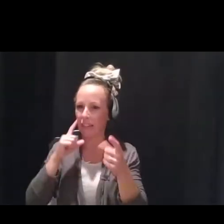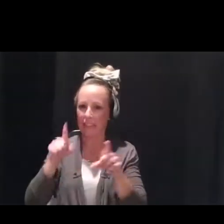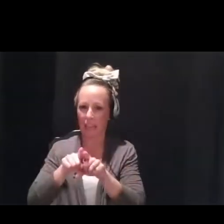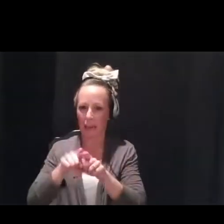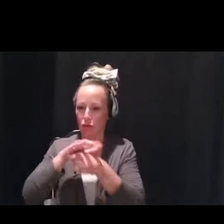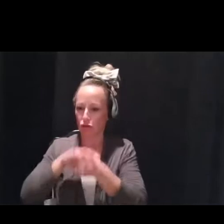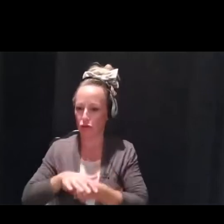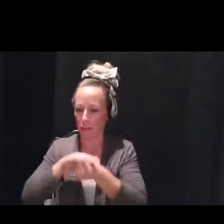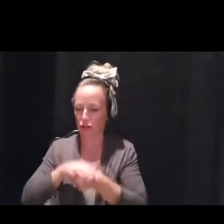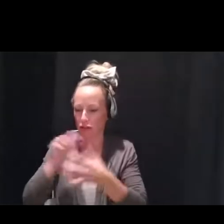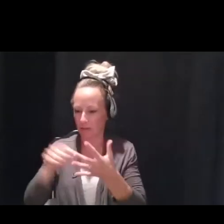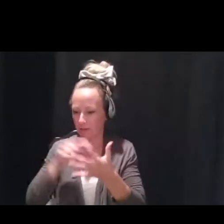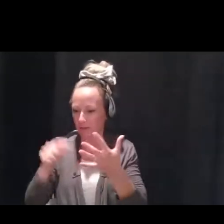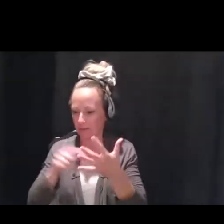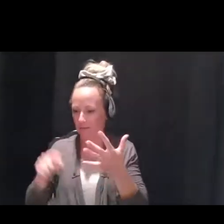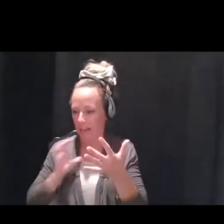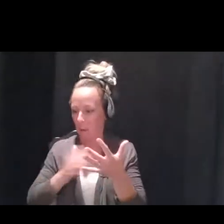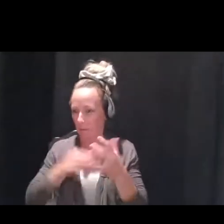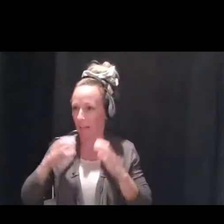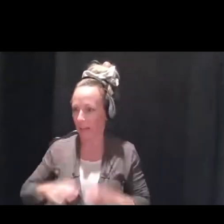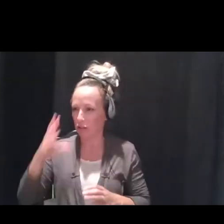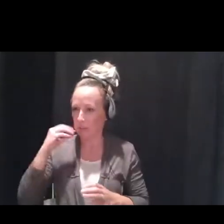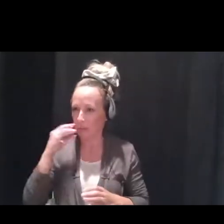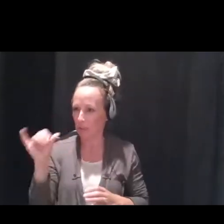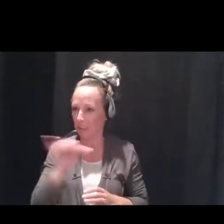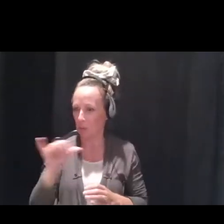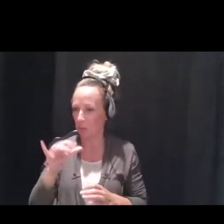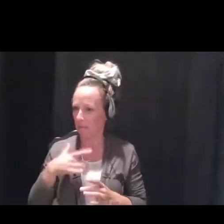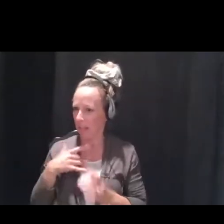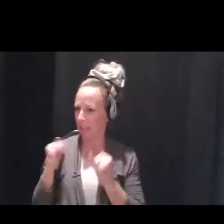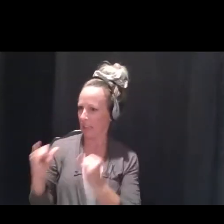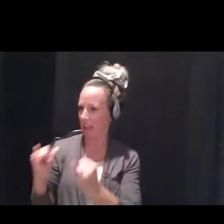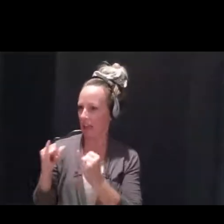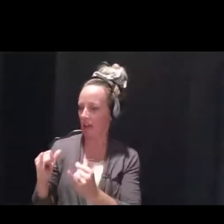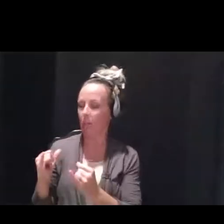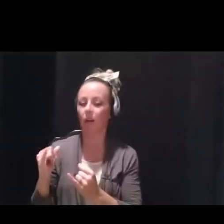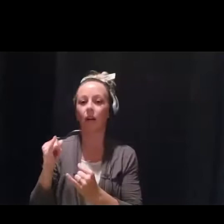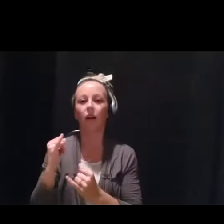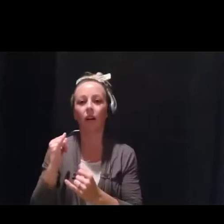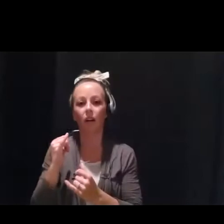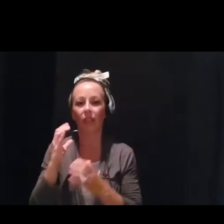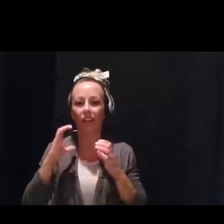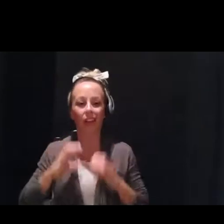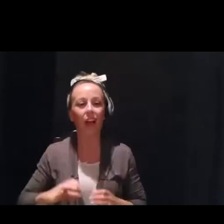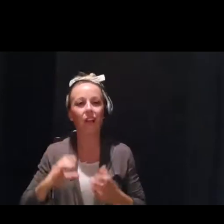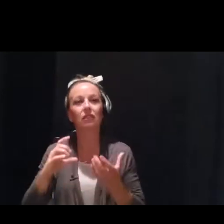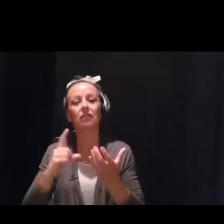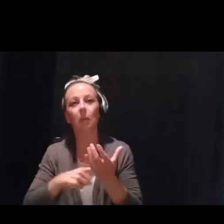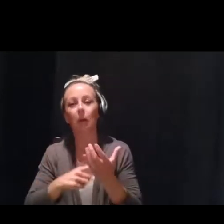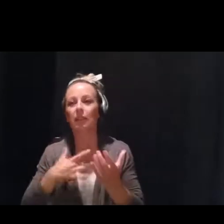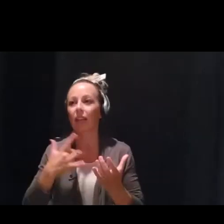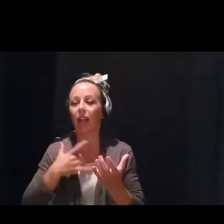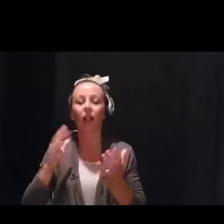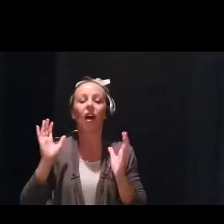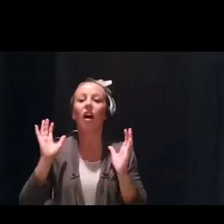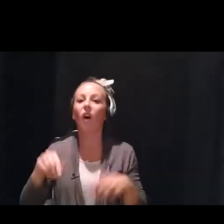I think originally we saw some clients not necessarily engaging in the very beginning because they thought this was something that was going to